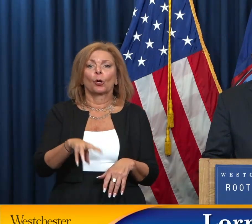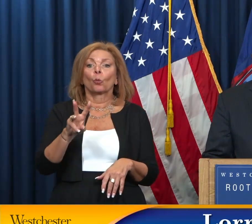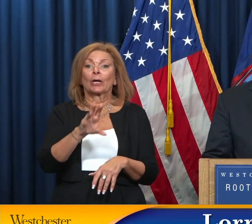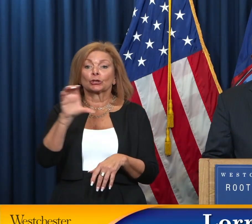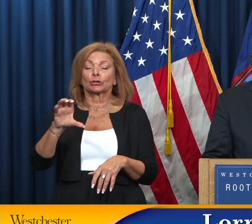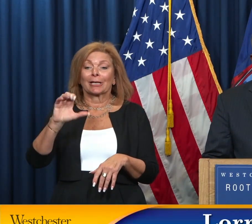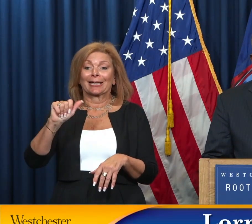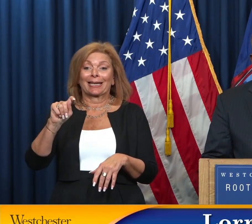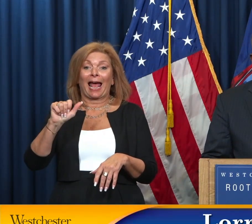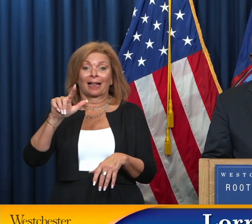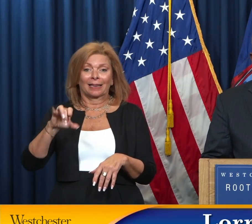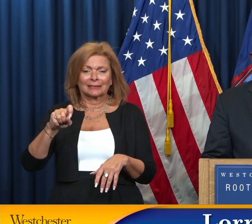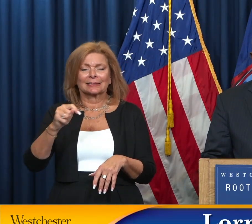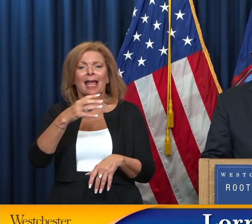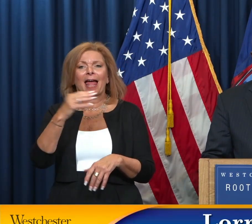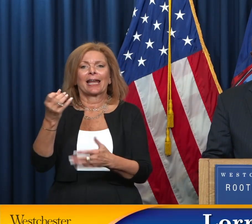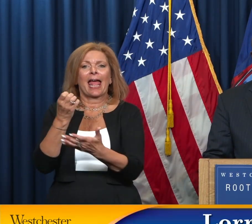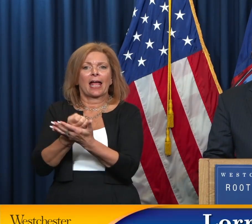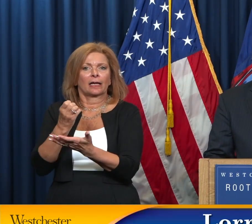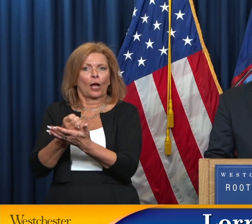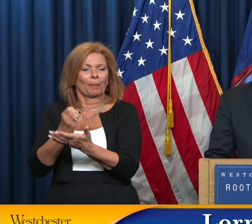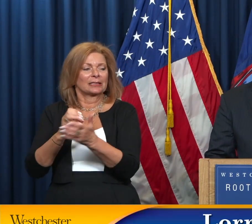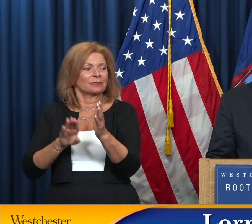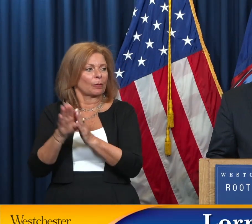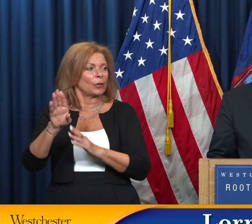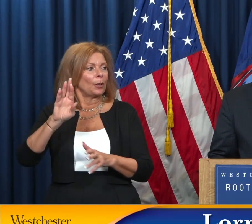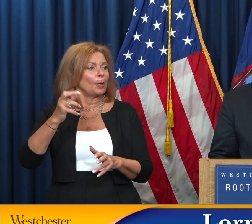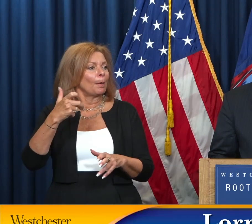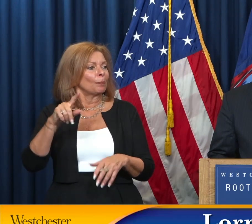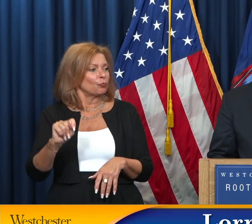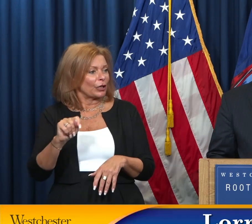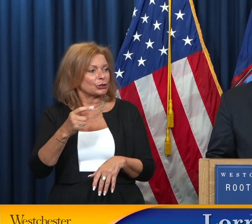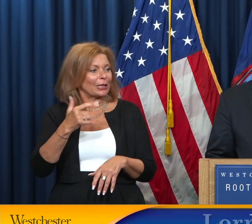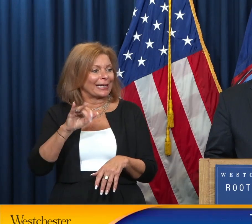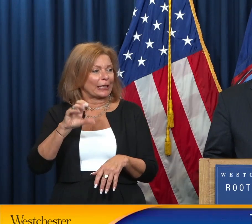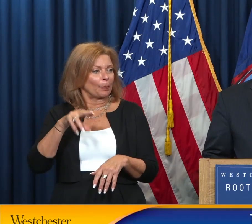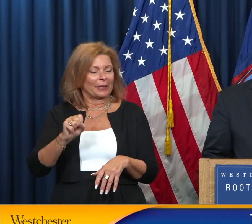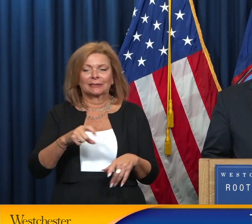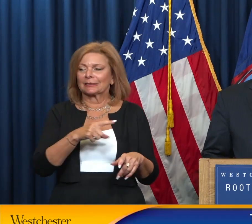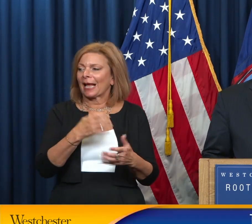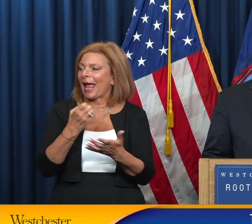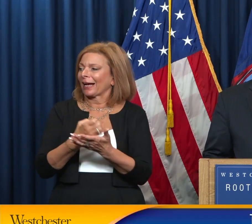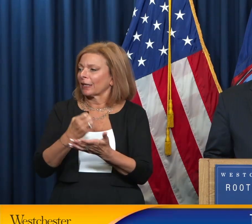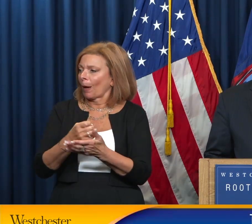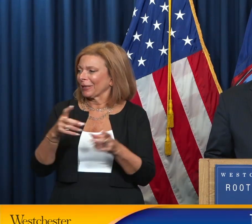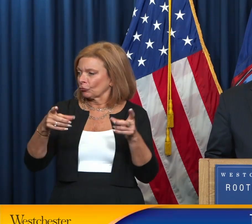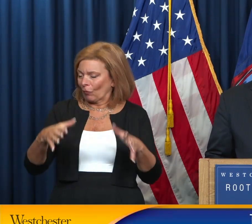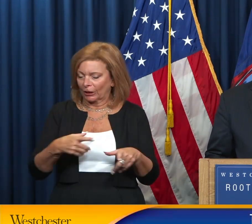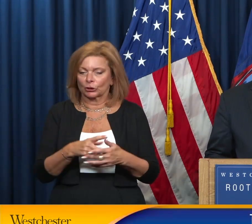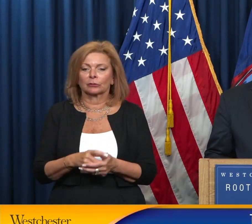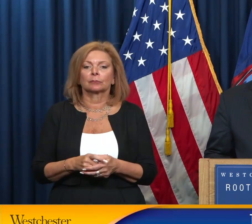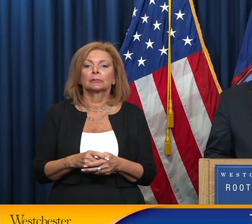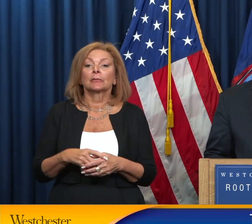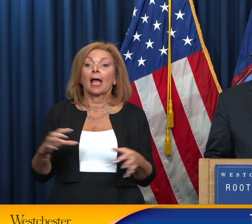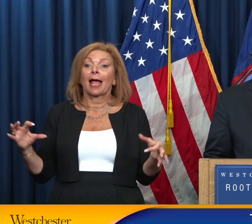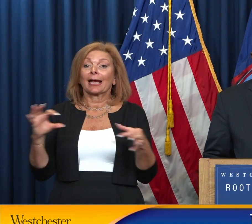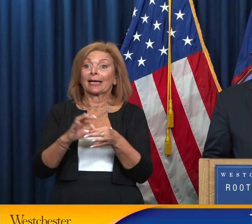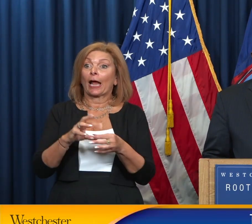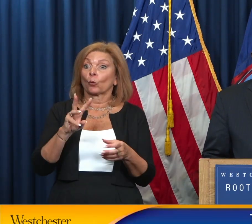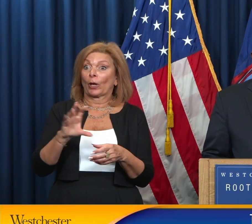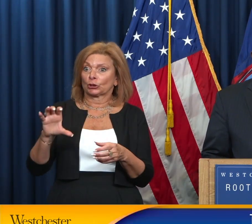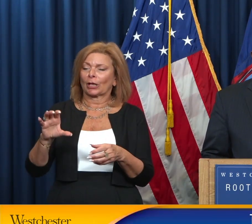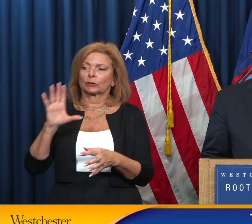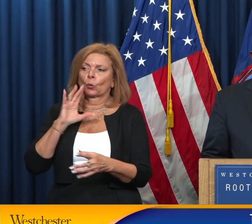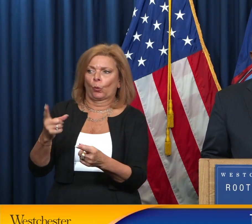and our Westchester economic development, Bridget Gibbons, our economic development director for Connect Westchester, which is coming up. And